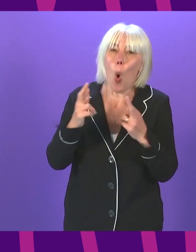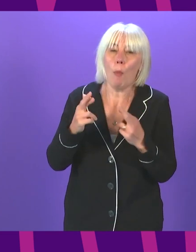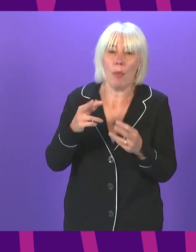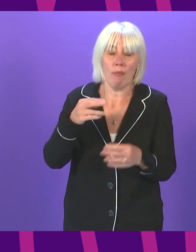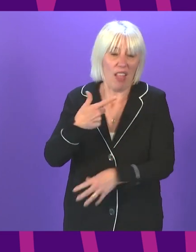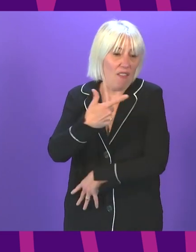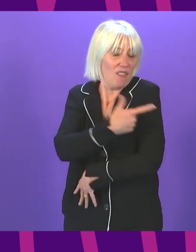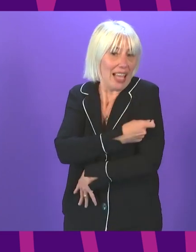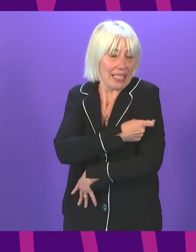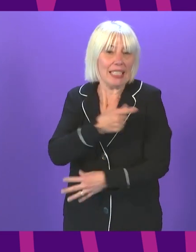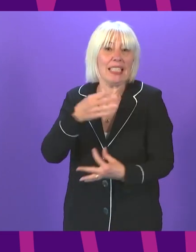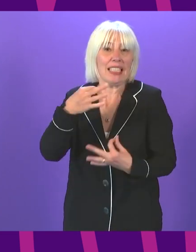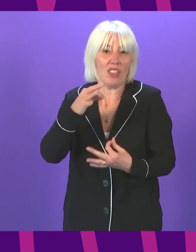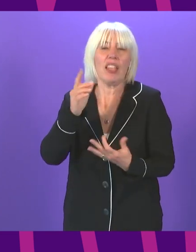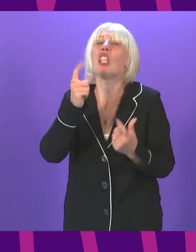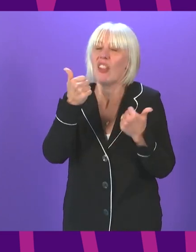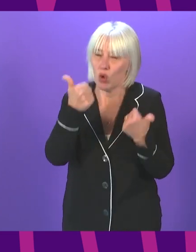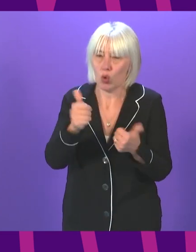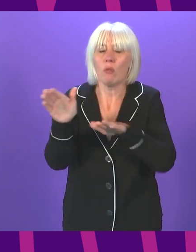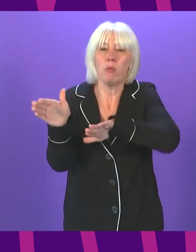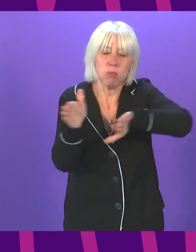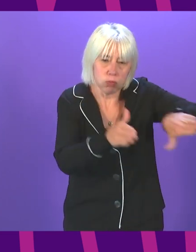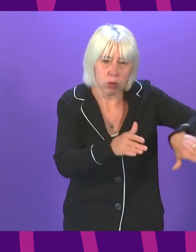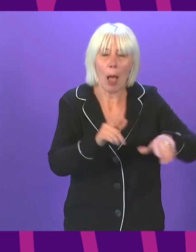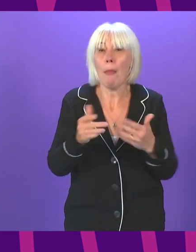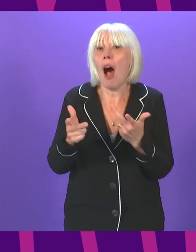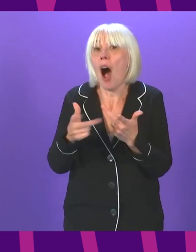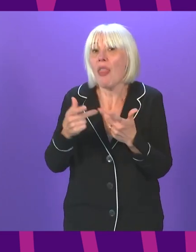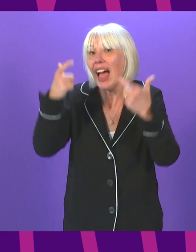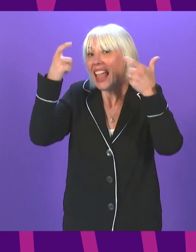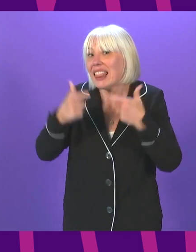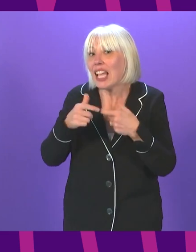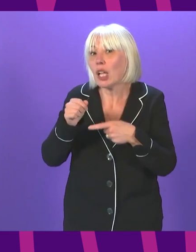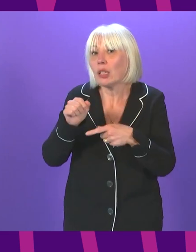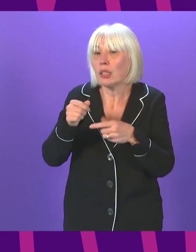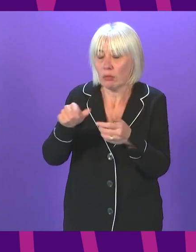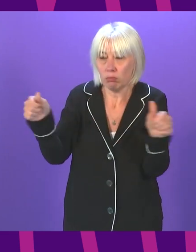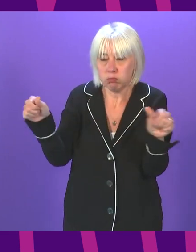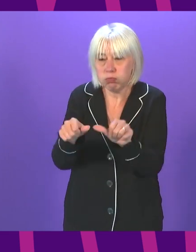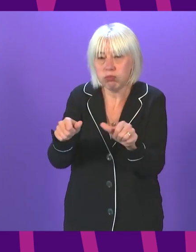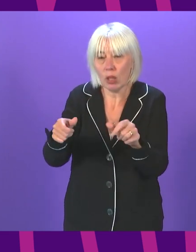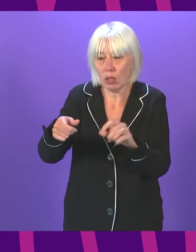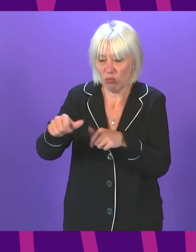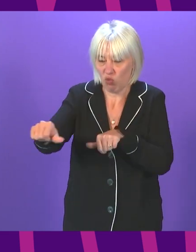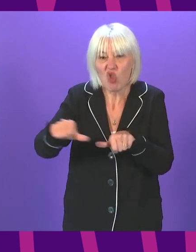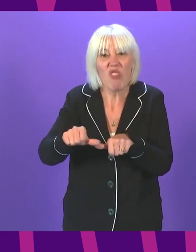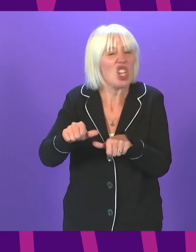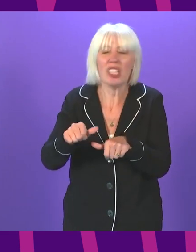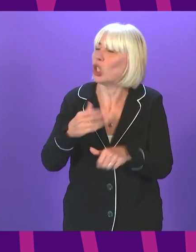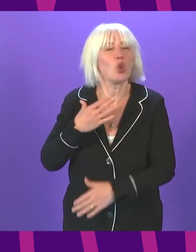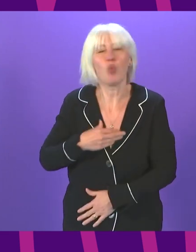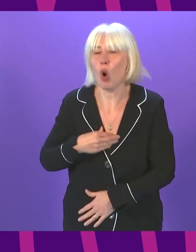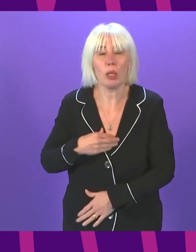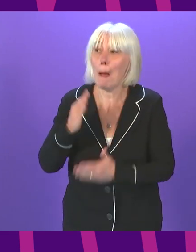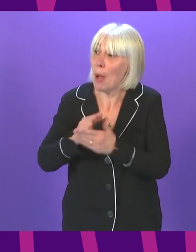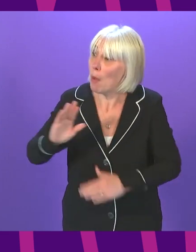certification aside, we do not have to impose any further legal restrictions. But, of course, that depends on all of us making a concerted effort now